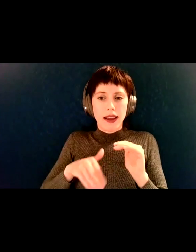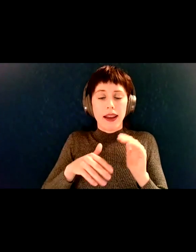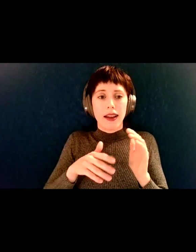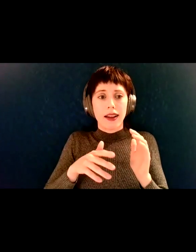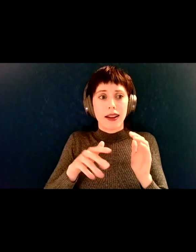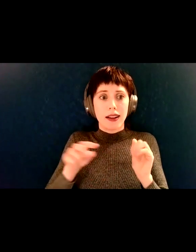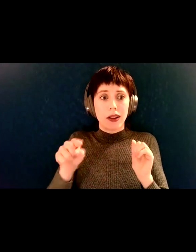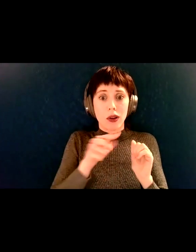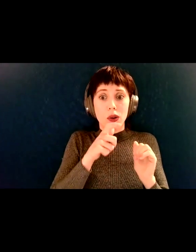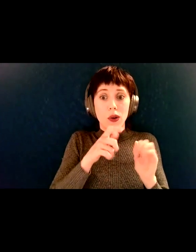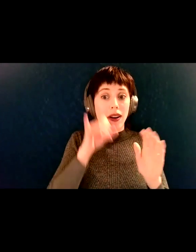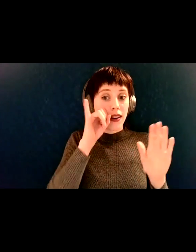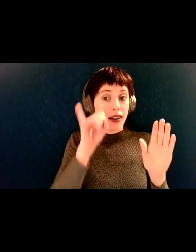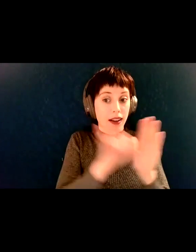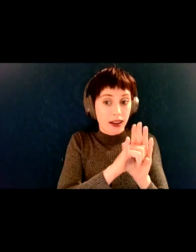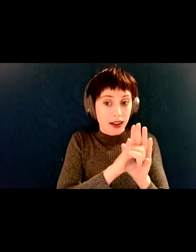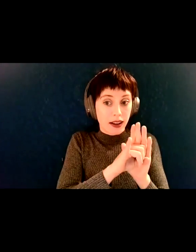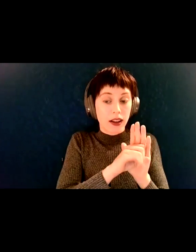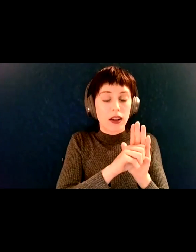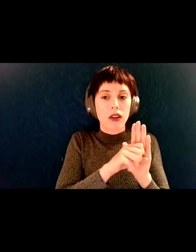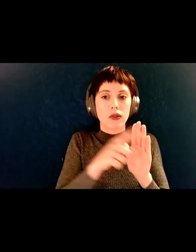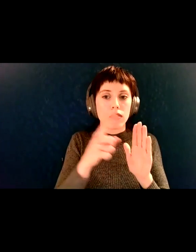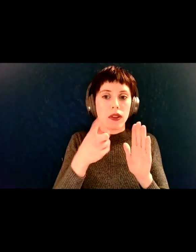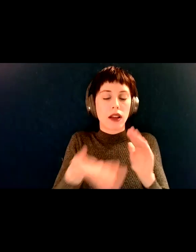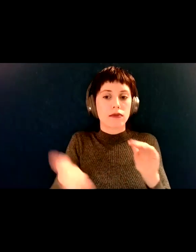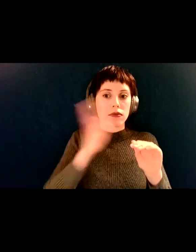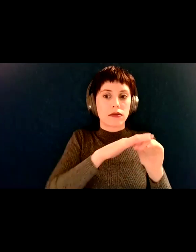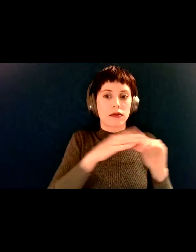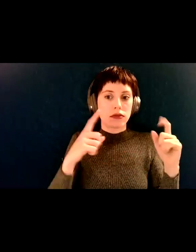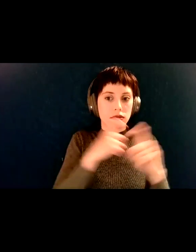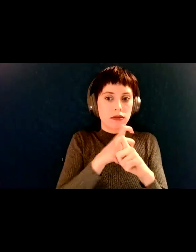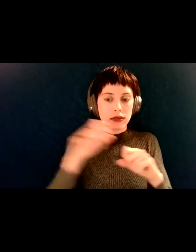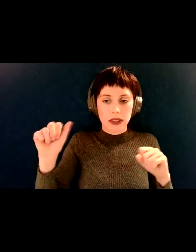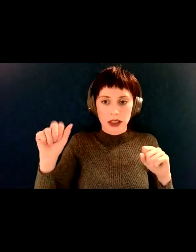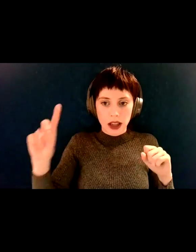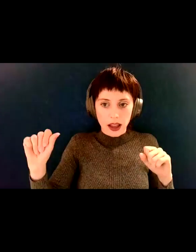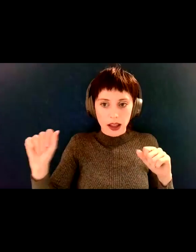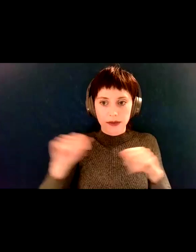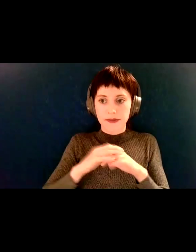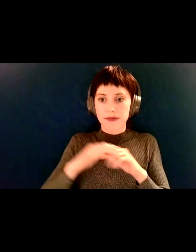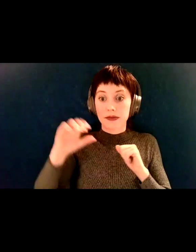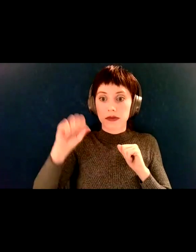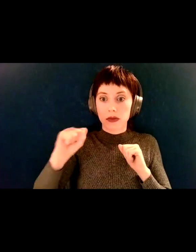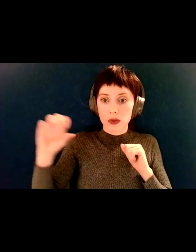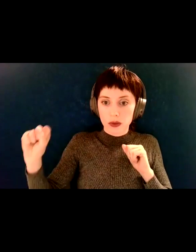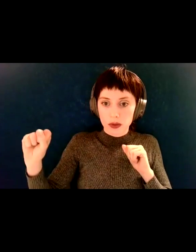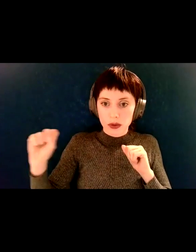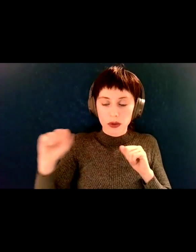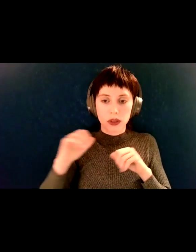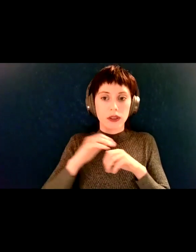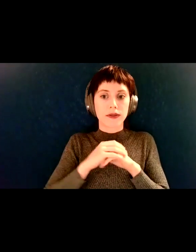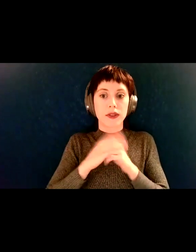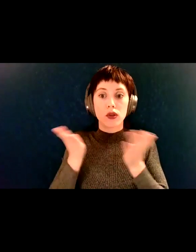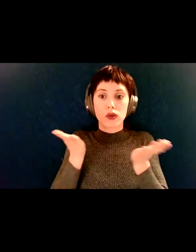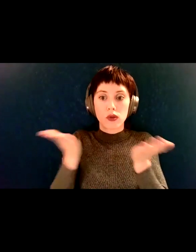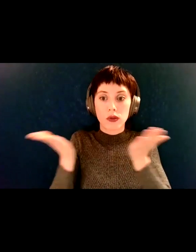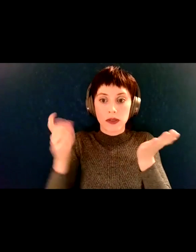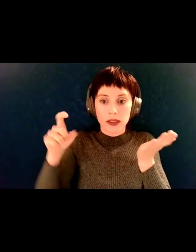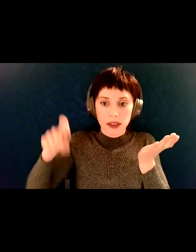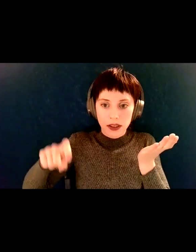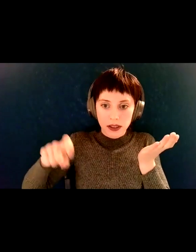service reality and ADA rules and social security and all of these other things, um, we are all